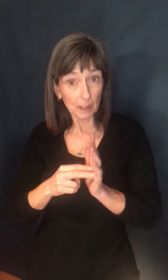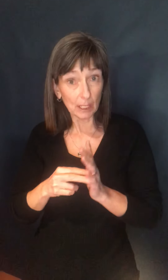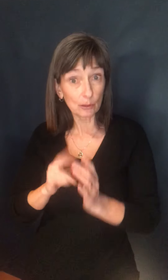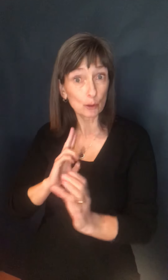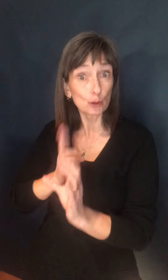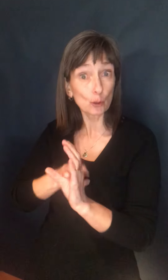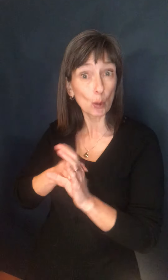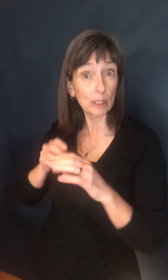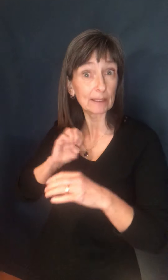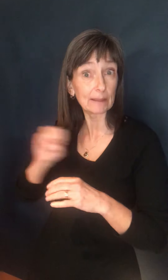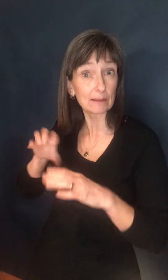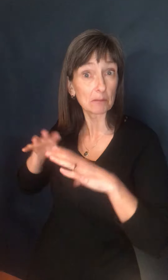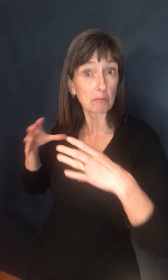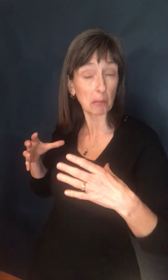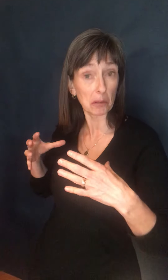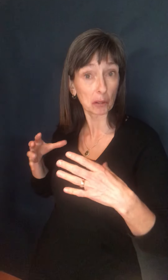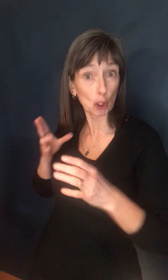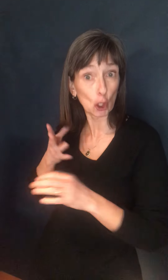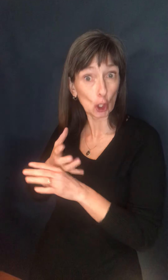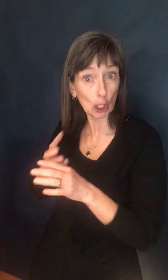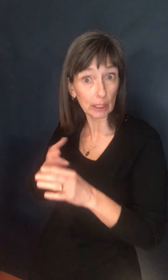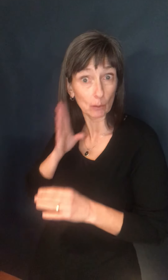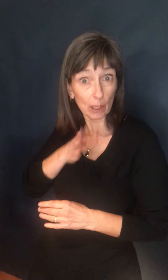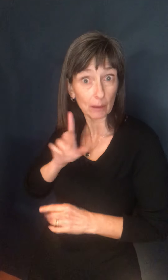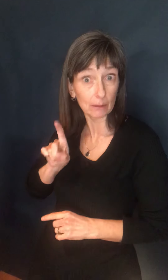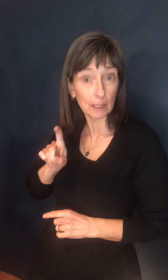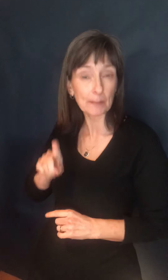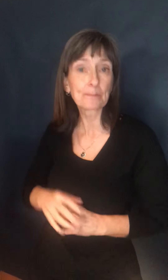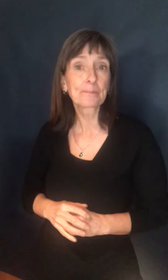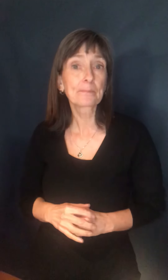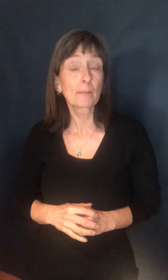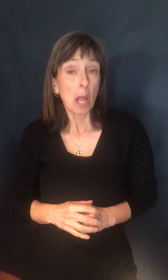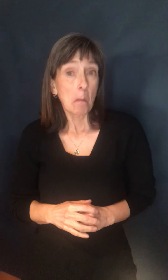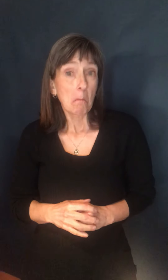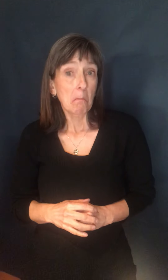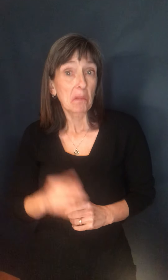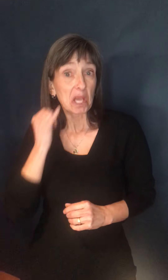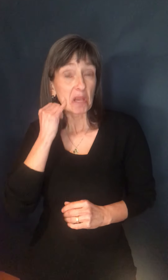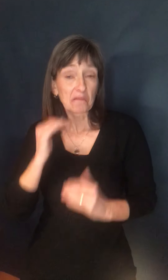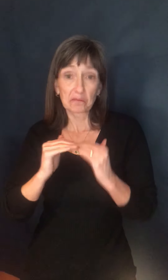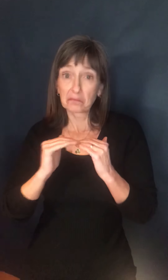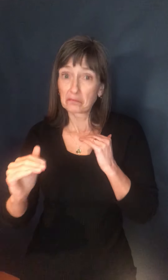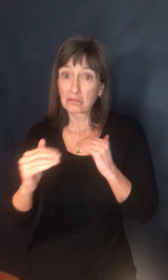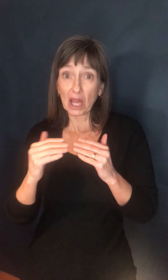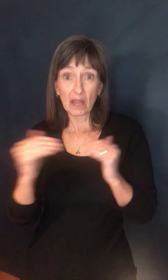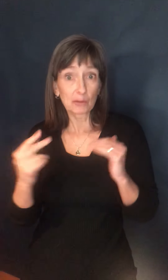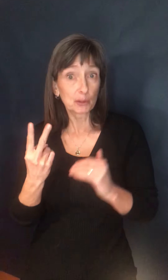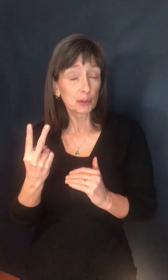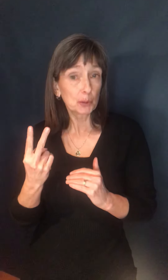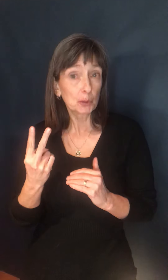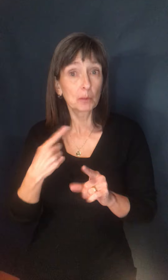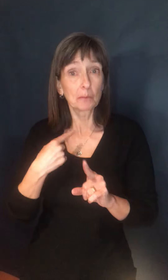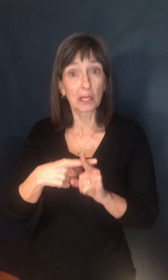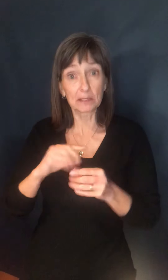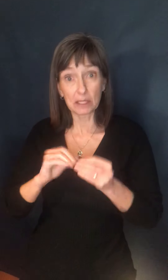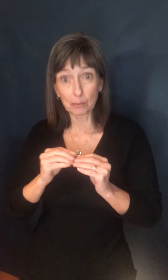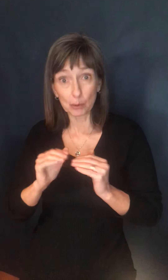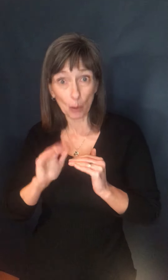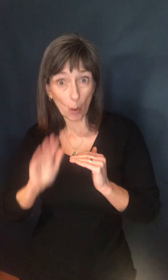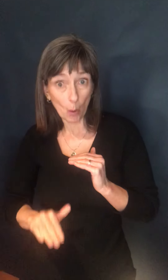Well, if we can stay at alert level two, and as we've said, things can change based on the epidemiology here, but also the epidemiology in, in the Atlantic